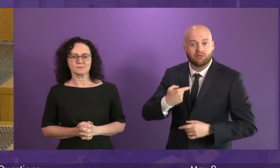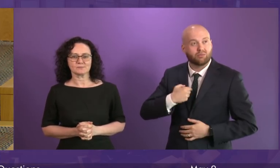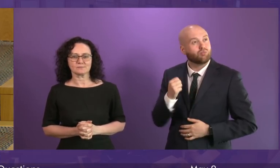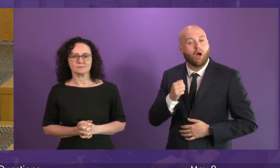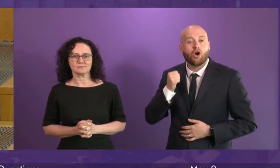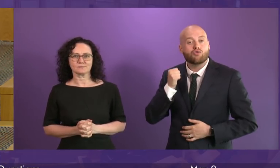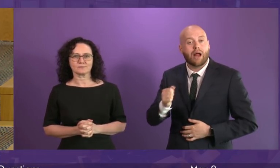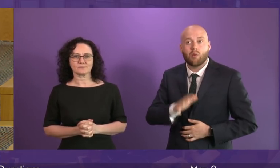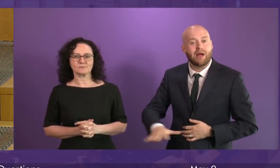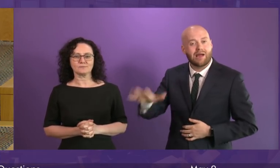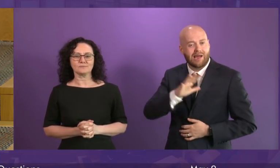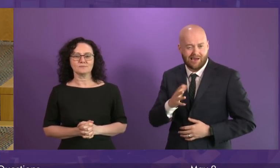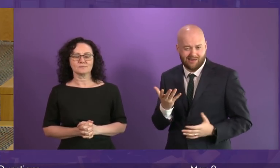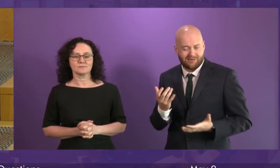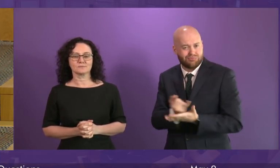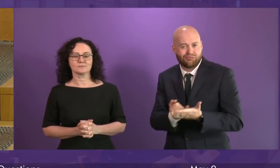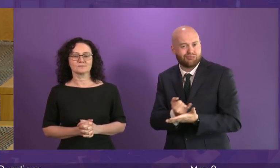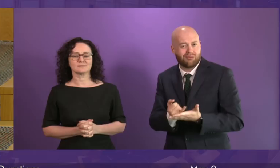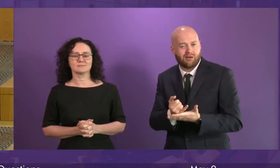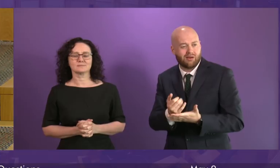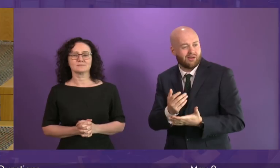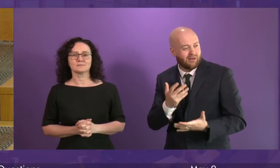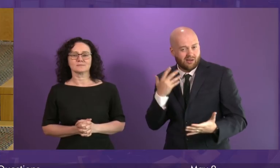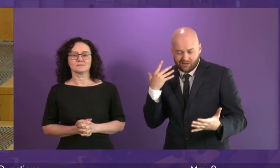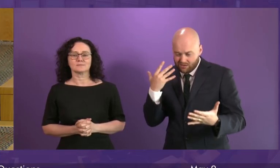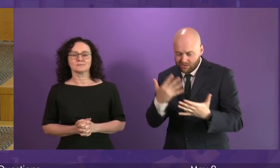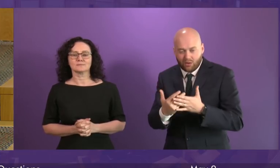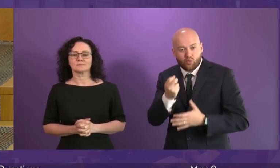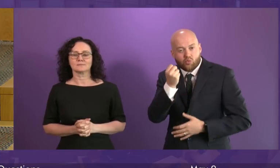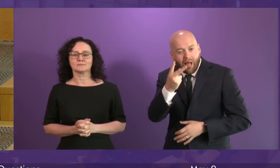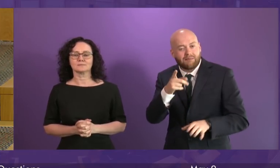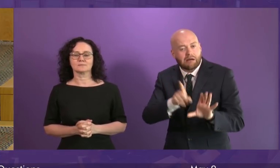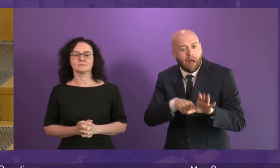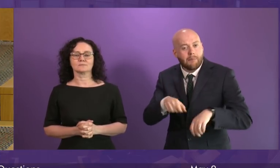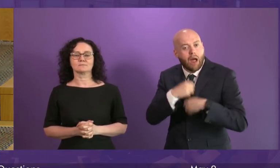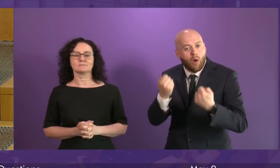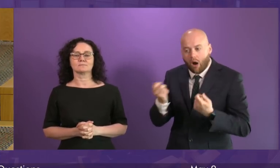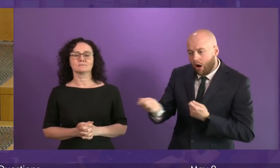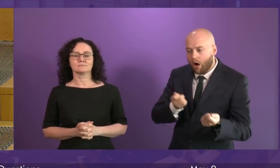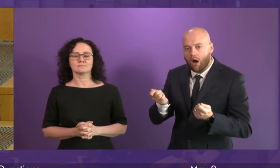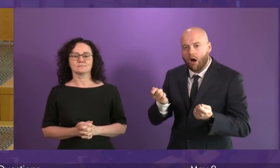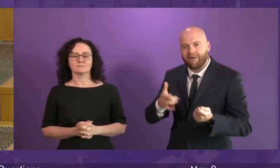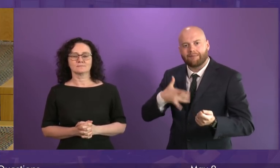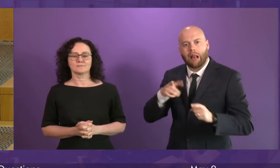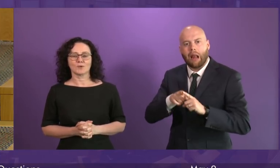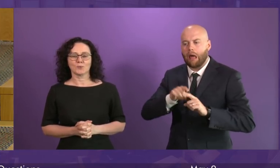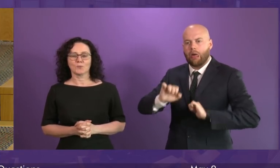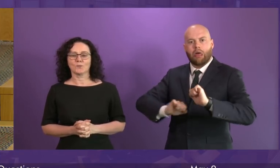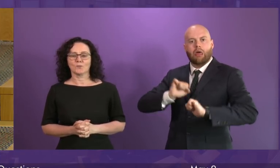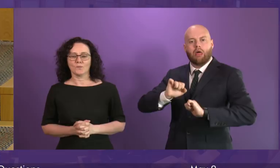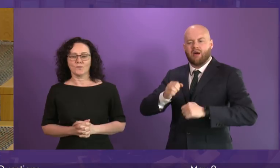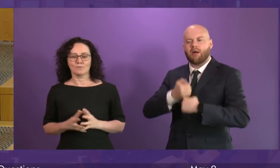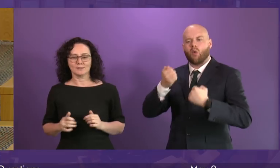12 years in power isn't it true that she is handing back powers to Westminster because her government